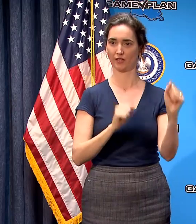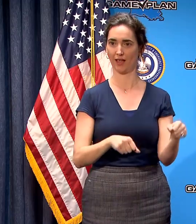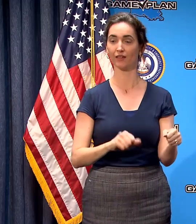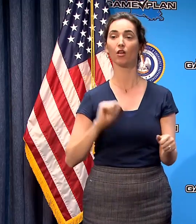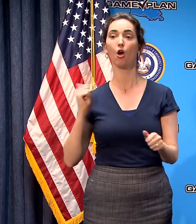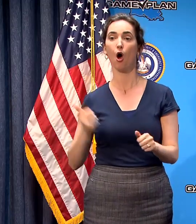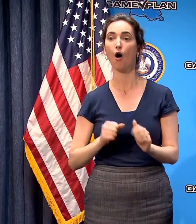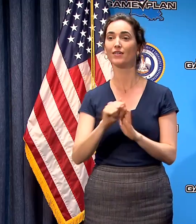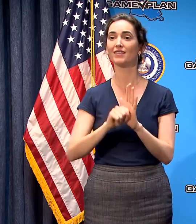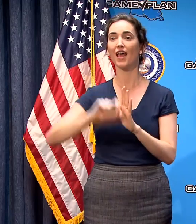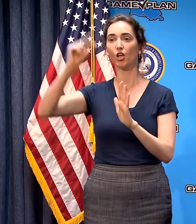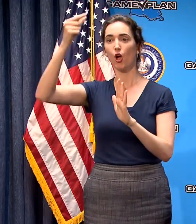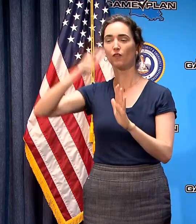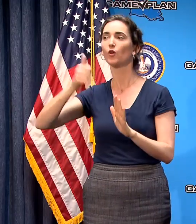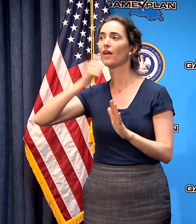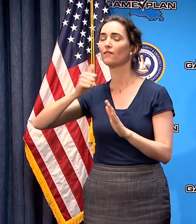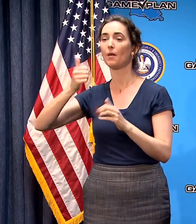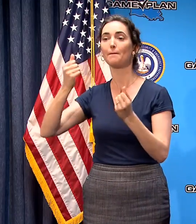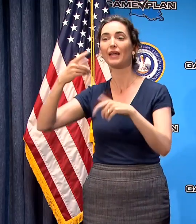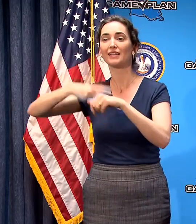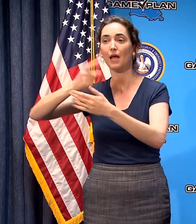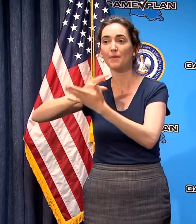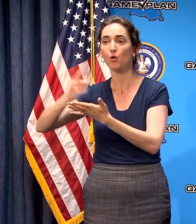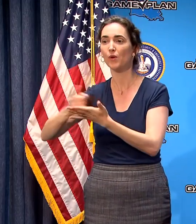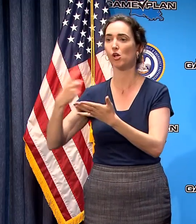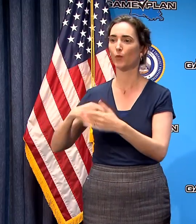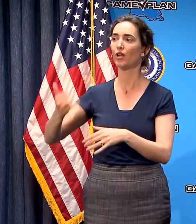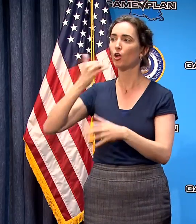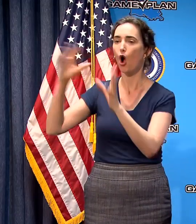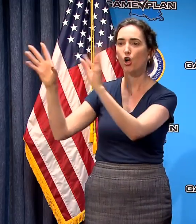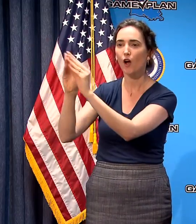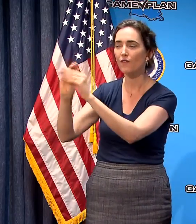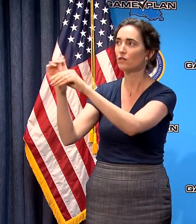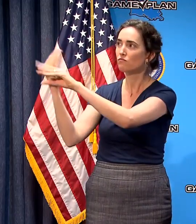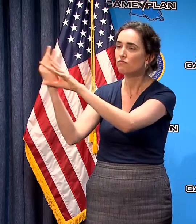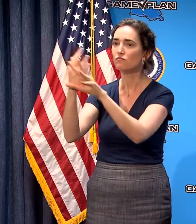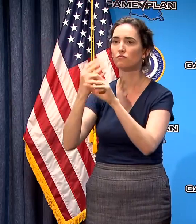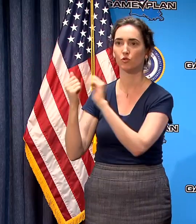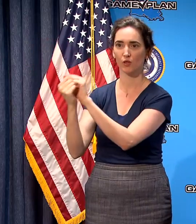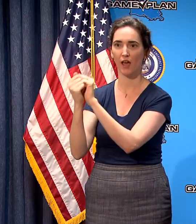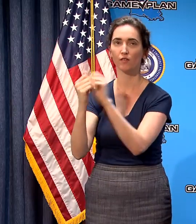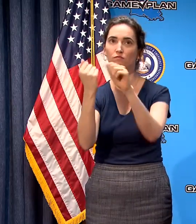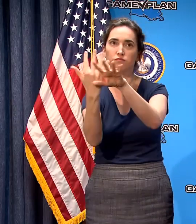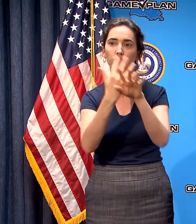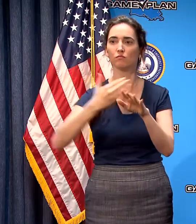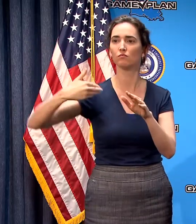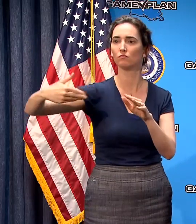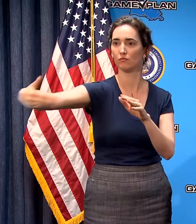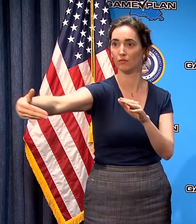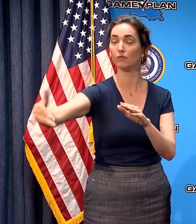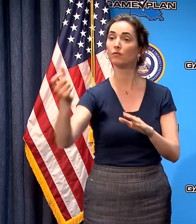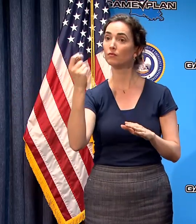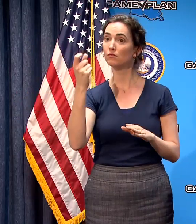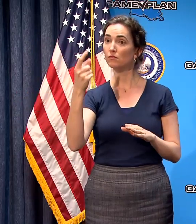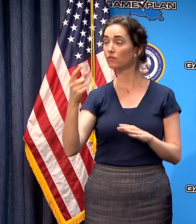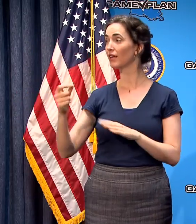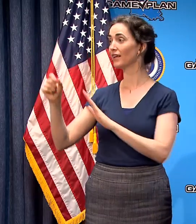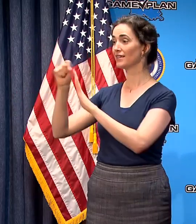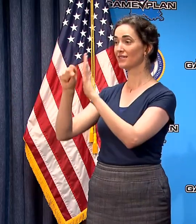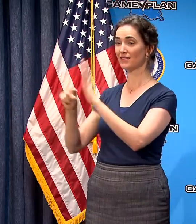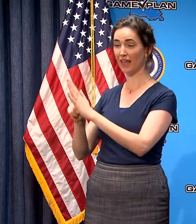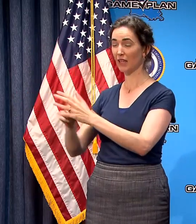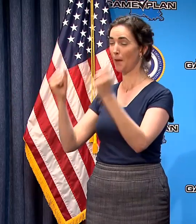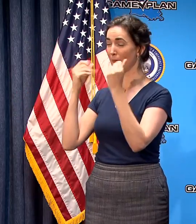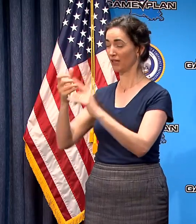are on conference calls several times a week not every state has the same degree or concentration